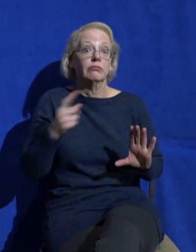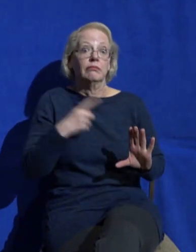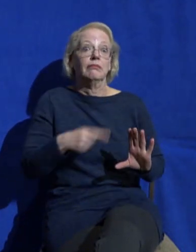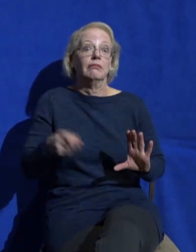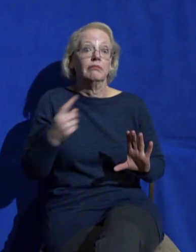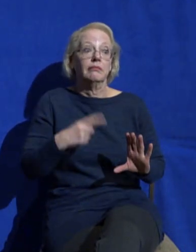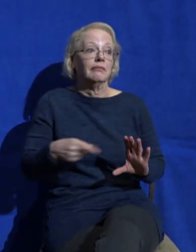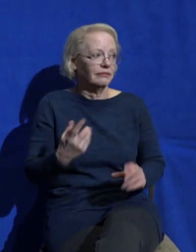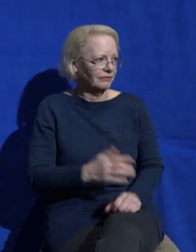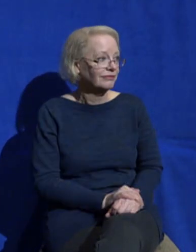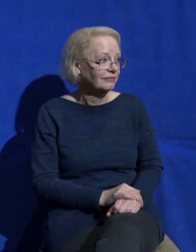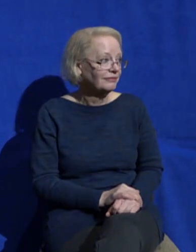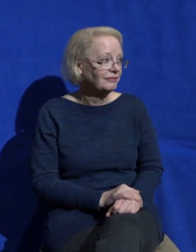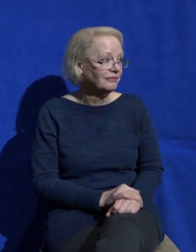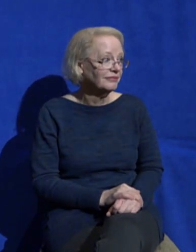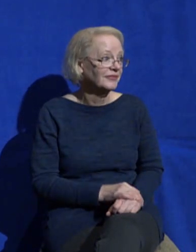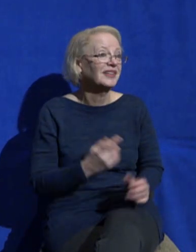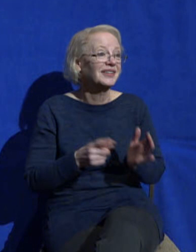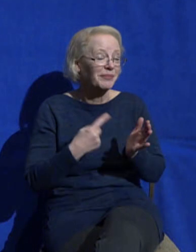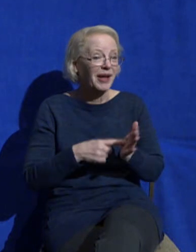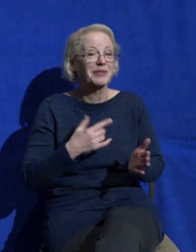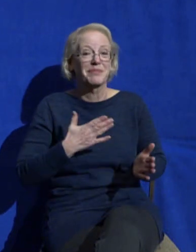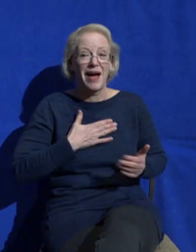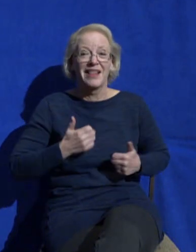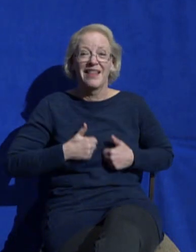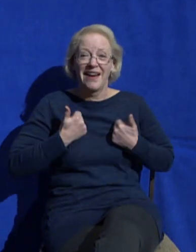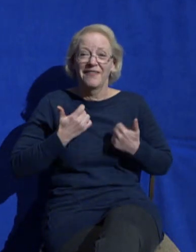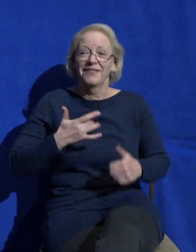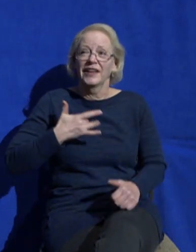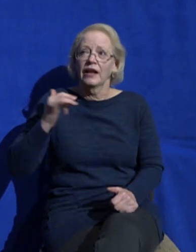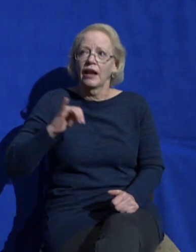Sometimes my life feels like it's in this spin cycle.